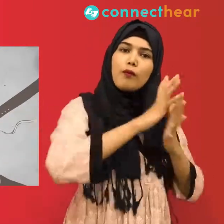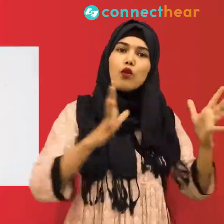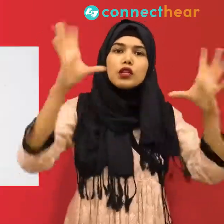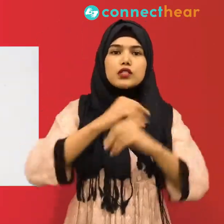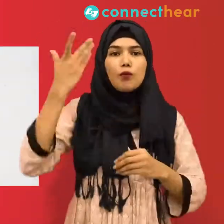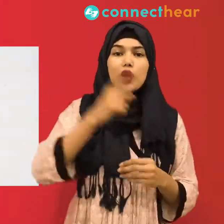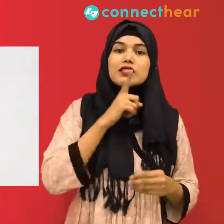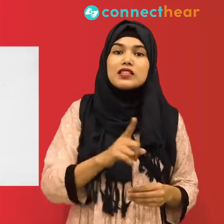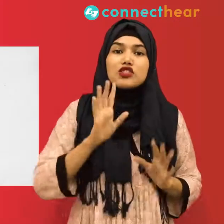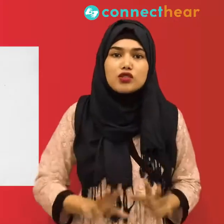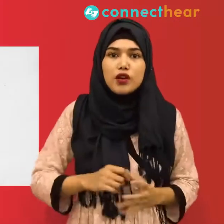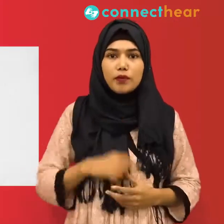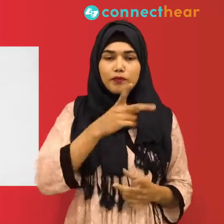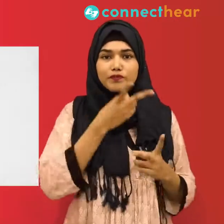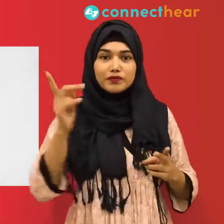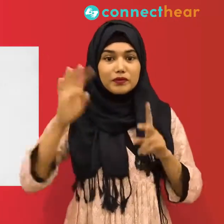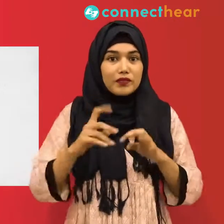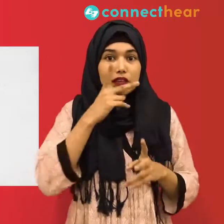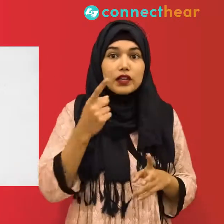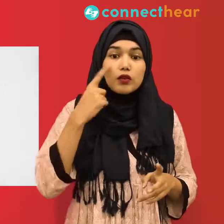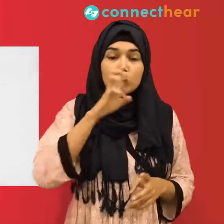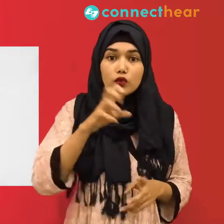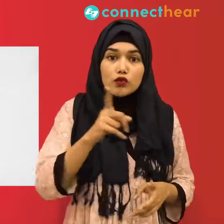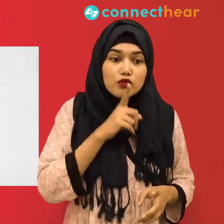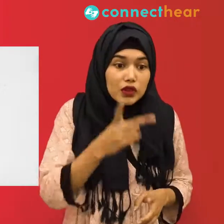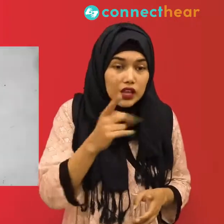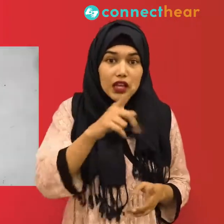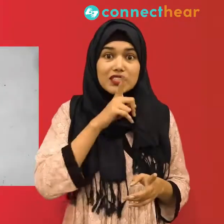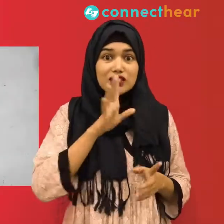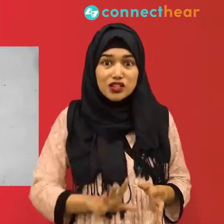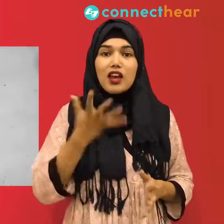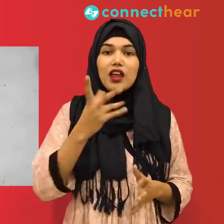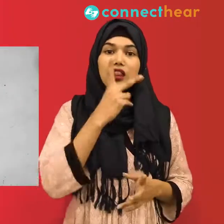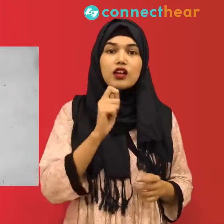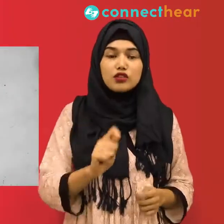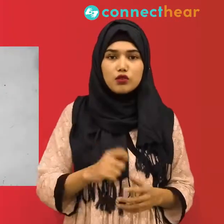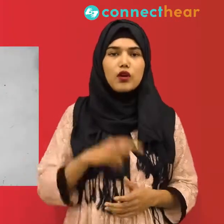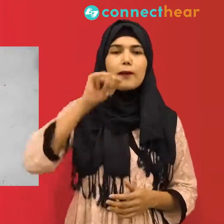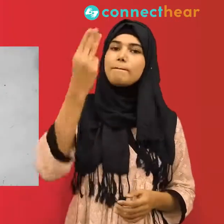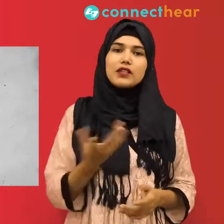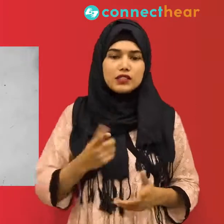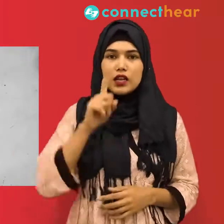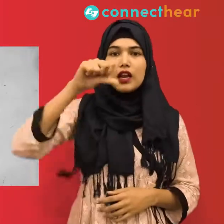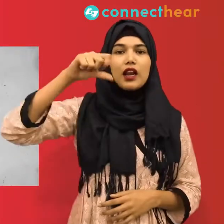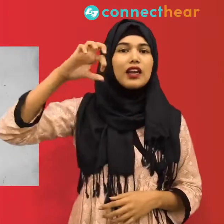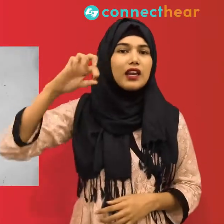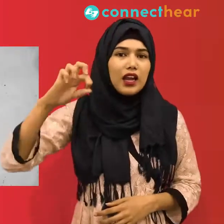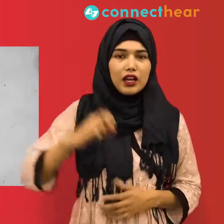verified by multiple sources. For instance, the 1998 publication of a single pseudoscientific